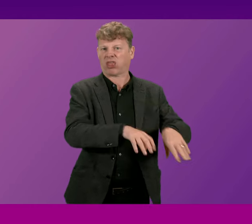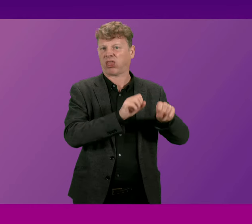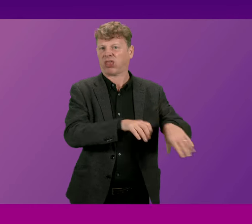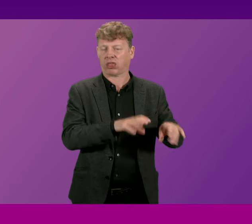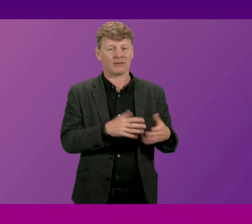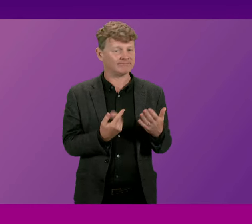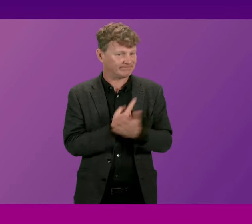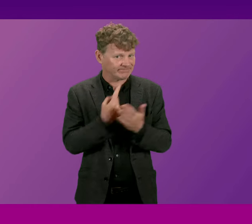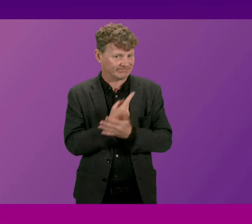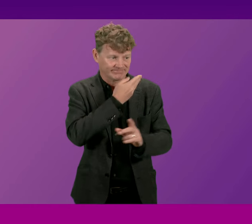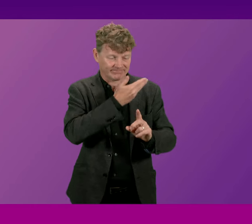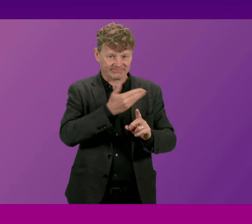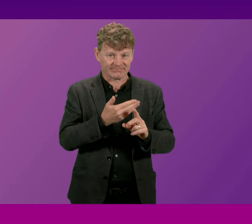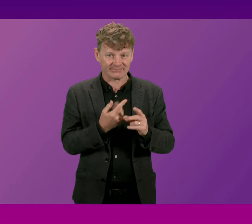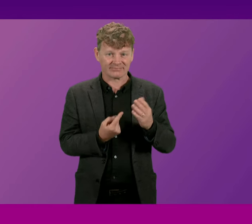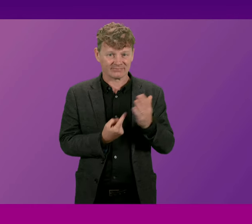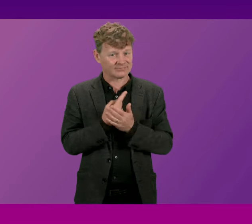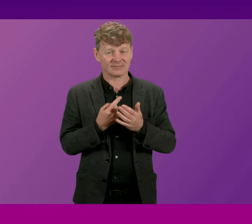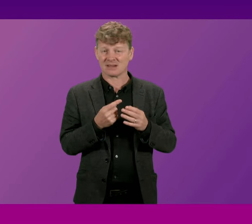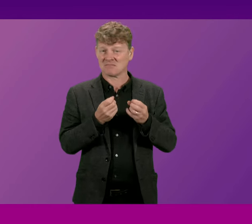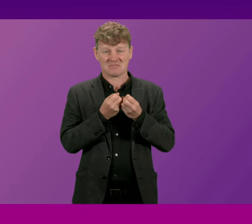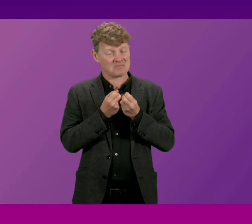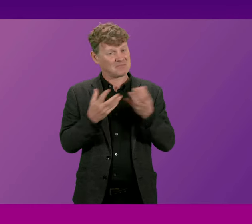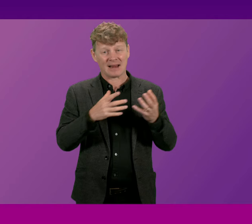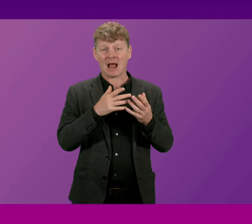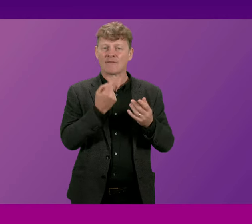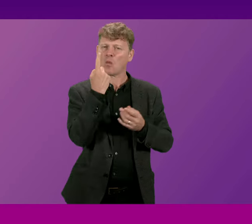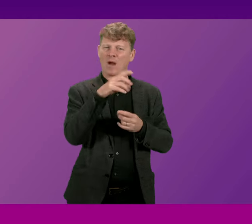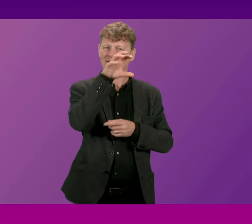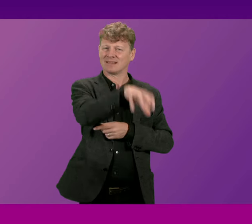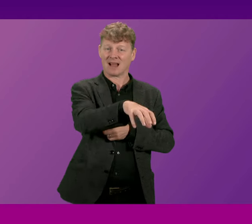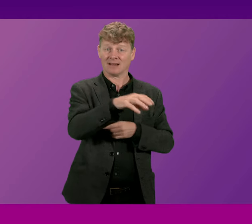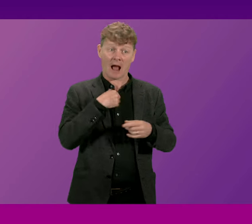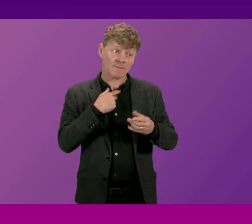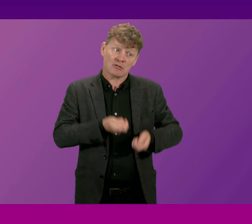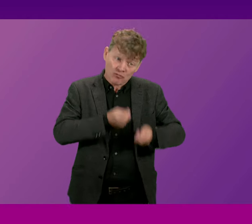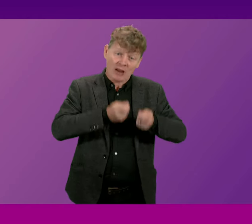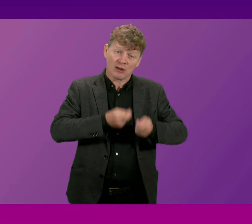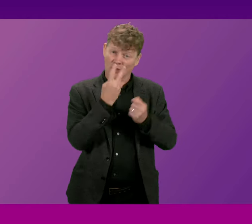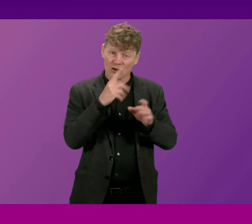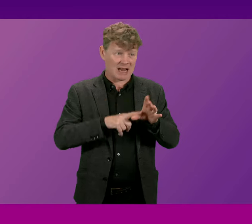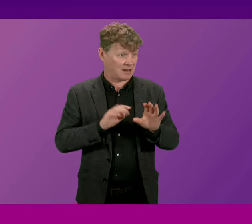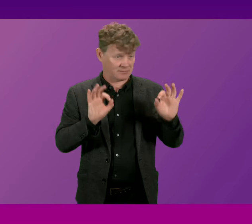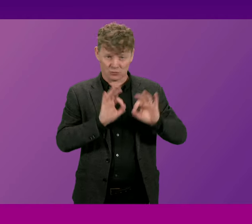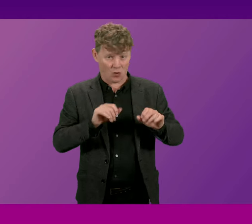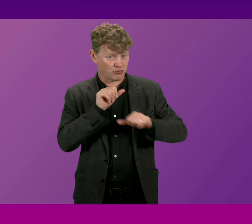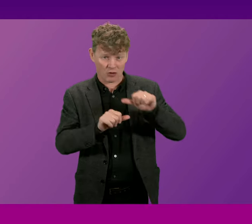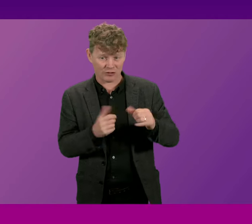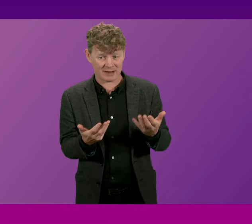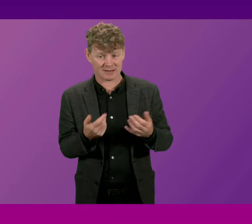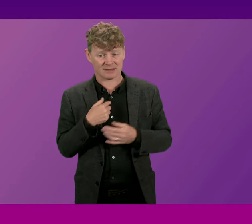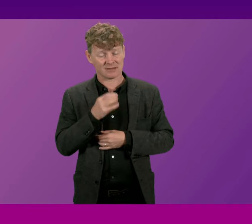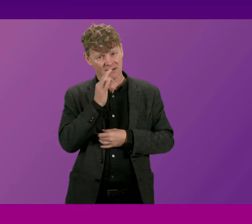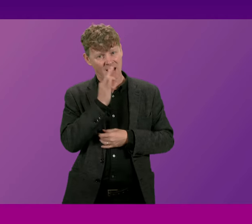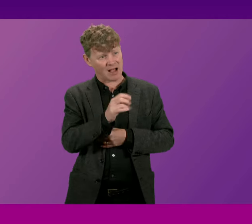I have raised the issue of Turbolton Moss landfill site for over three years and little progress has been made can I ask the First Minister